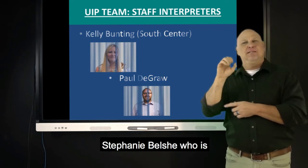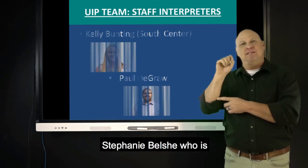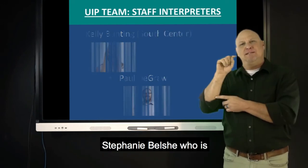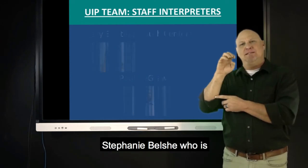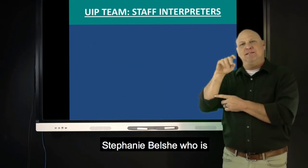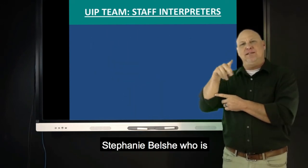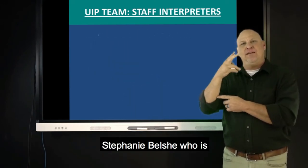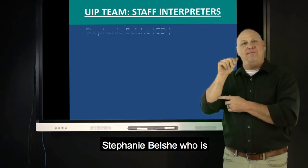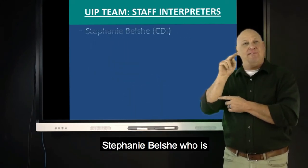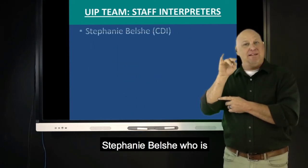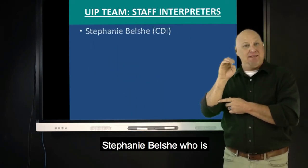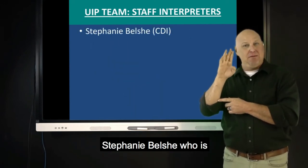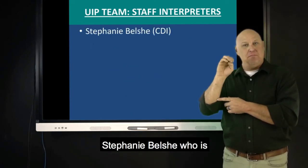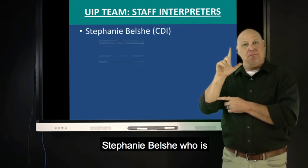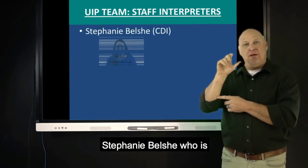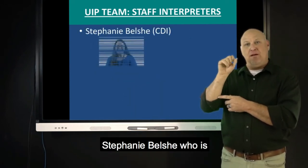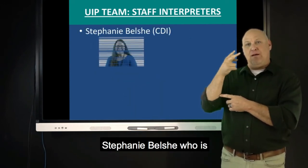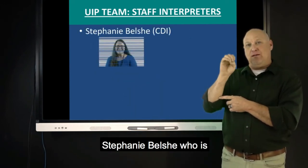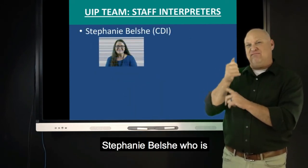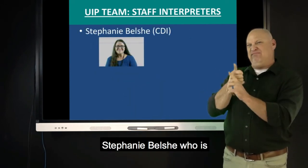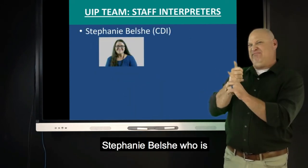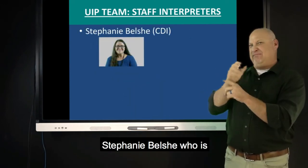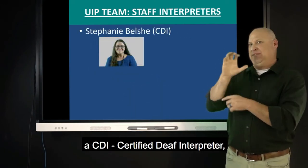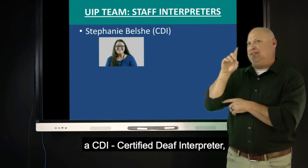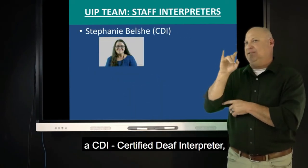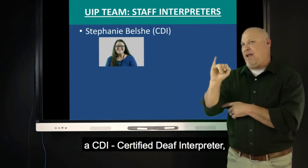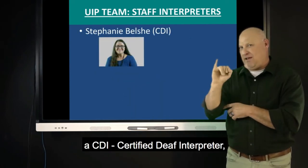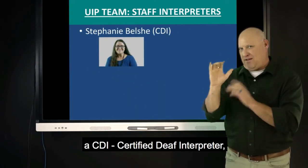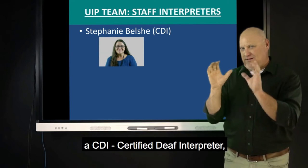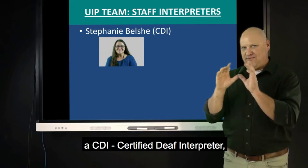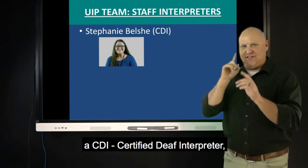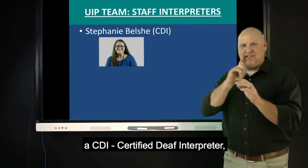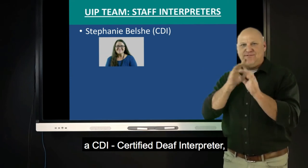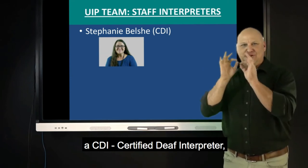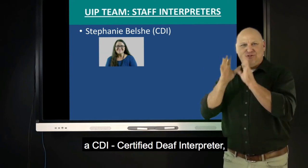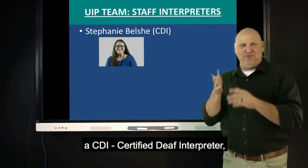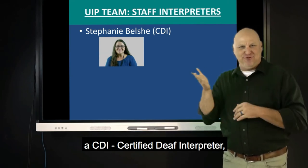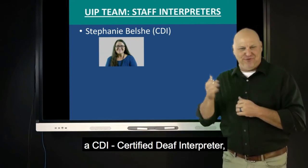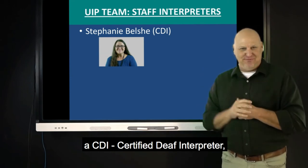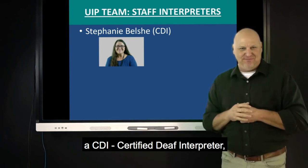And we have Stephanie Belshi, who is a certified deaf interpreter.